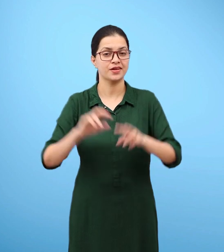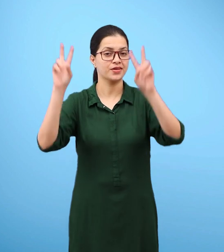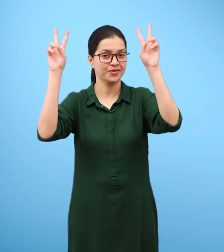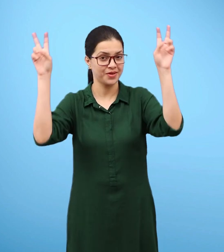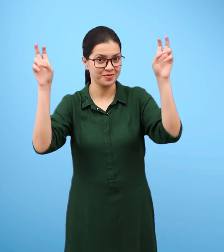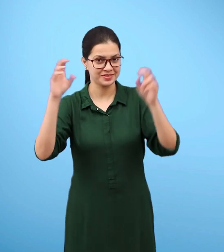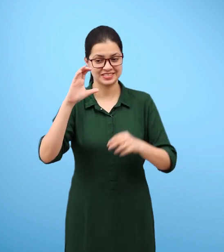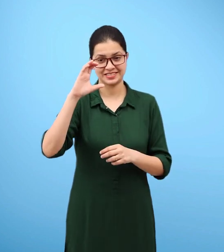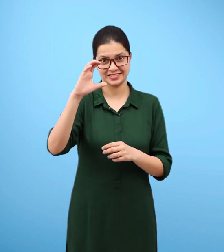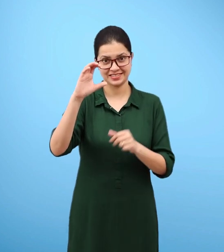Carbon dioxide.